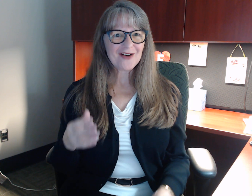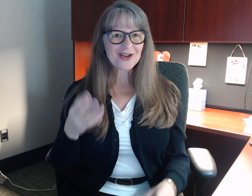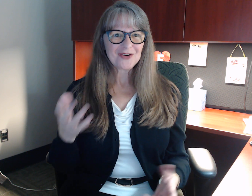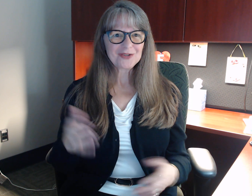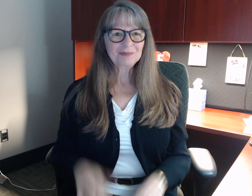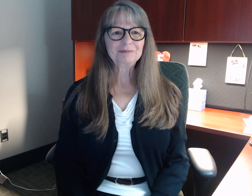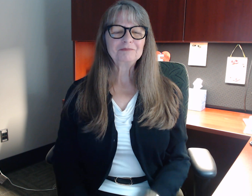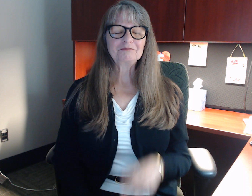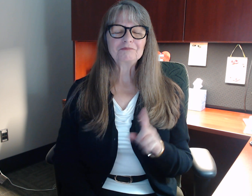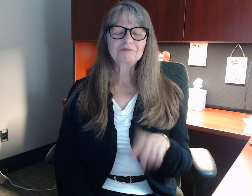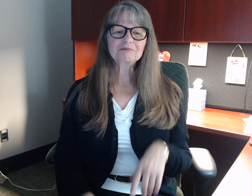it goes.